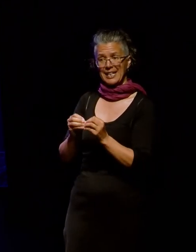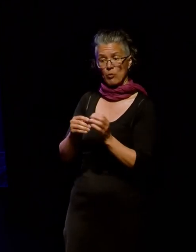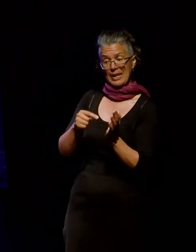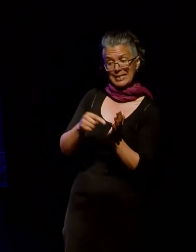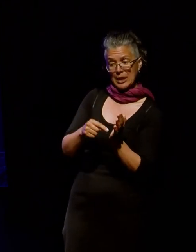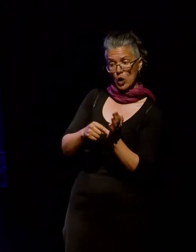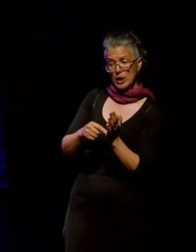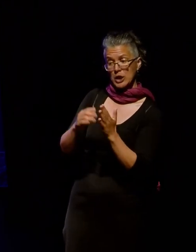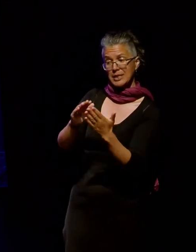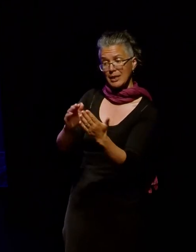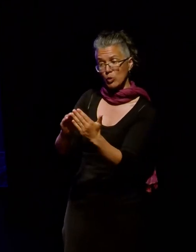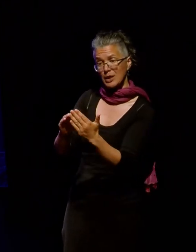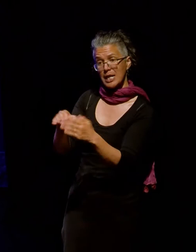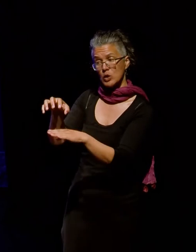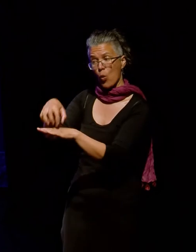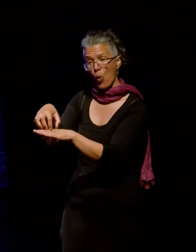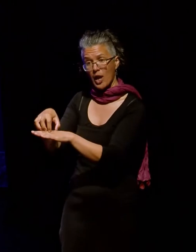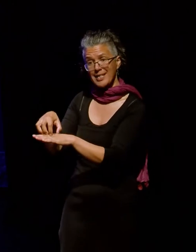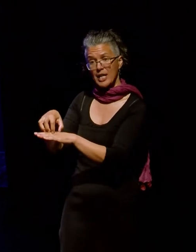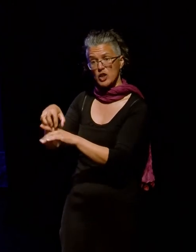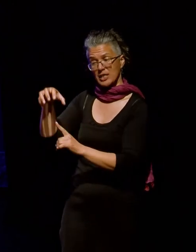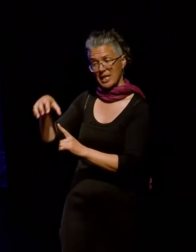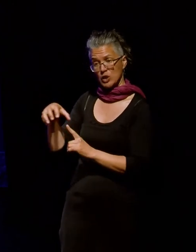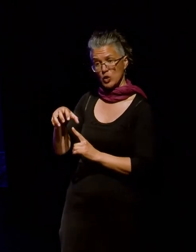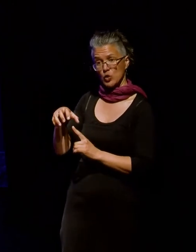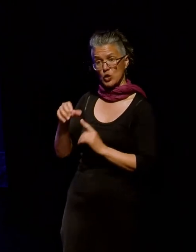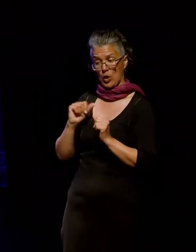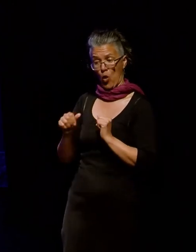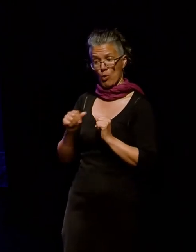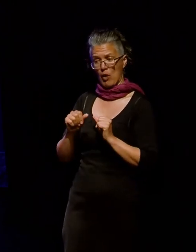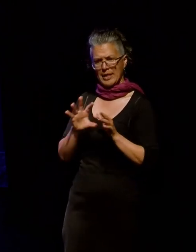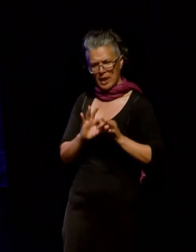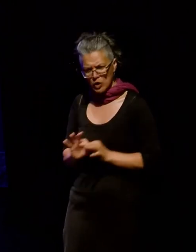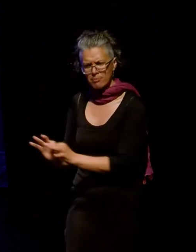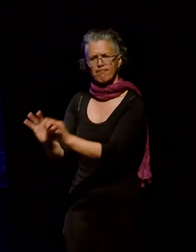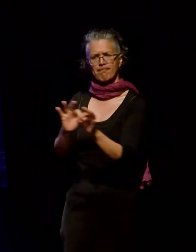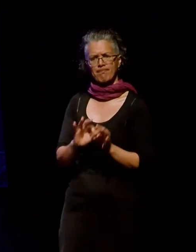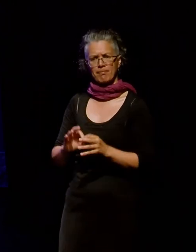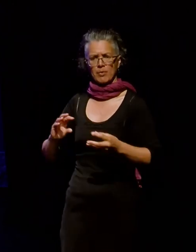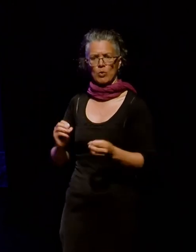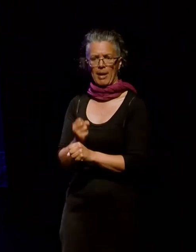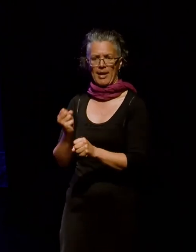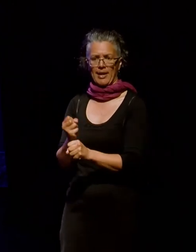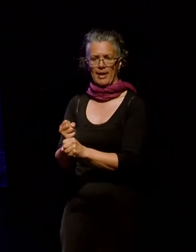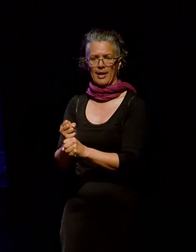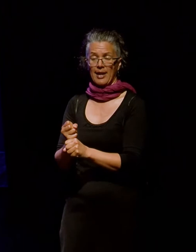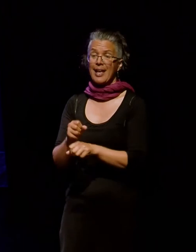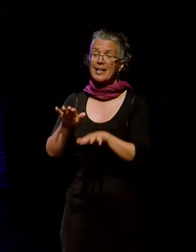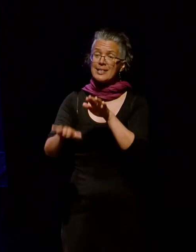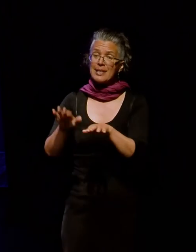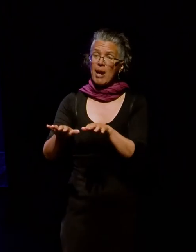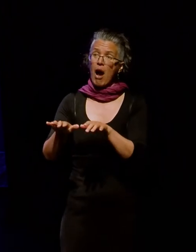communities, organisations, institutions and corporations. It is similar also to how Canadian